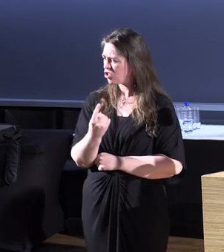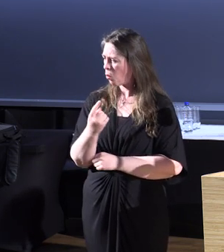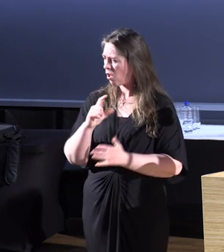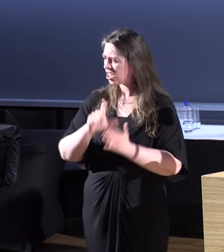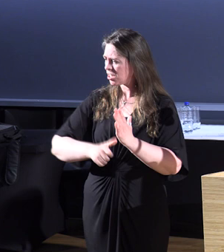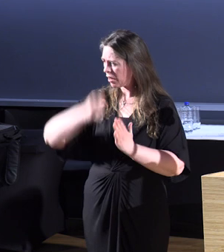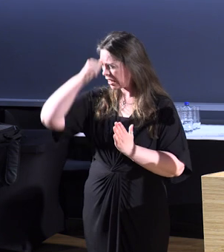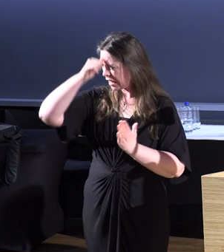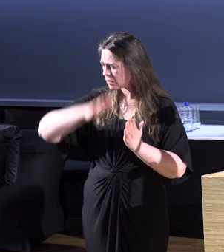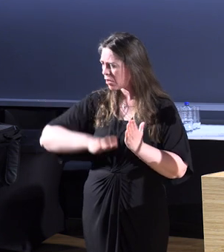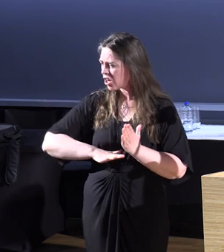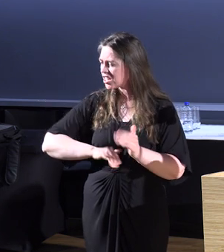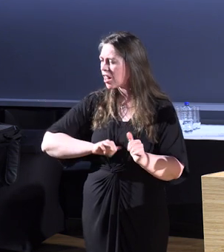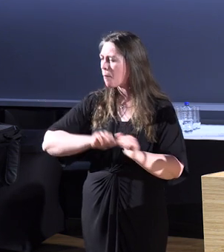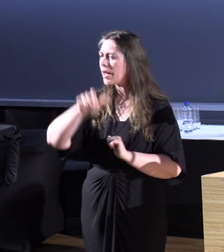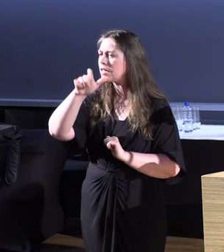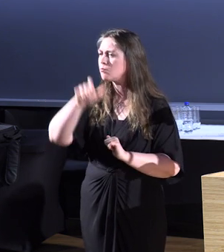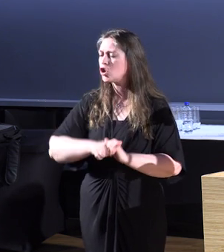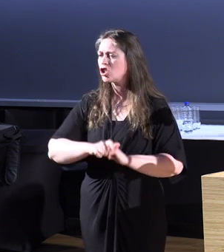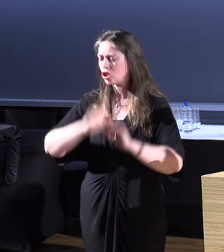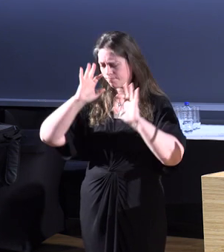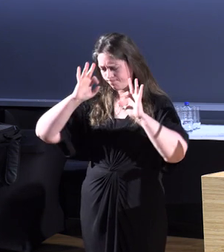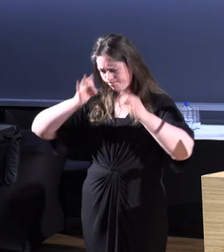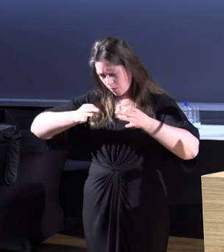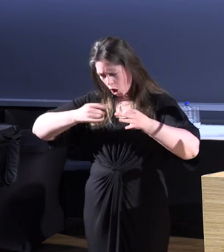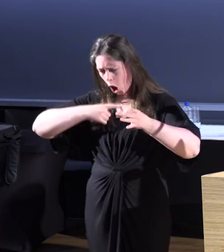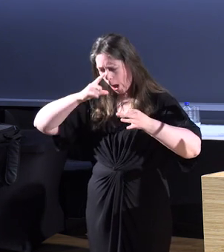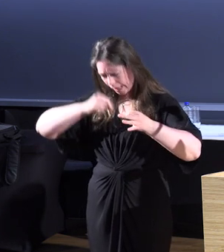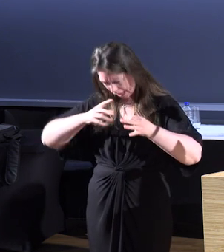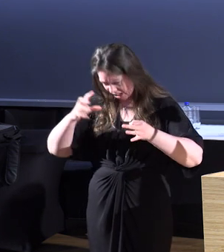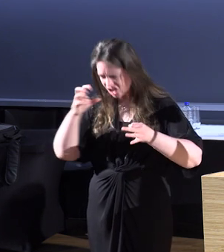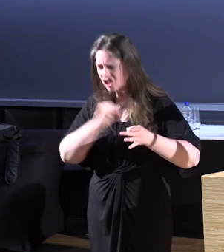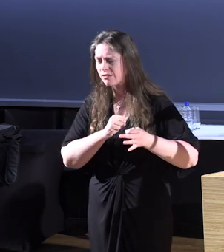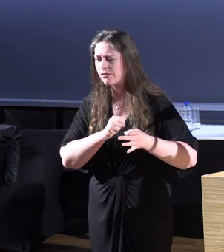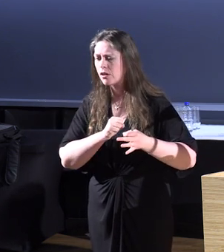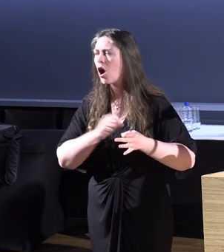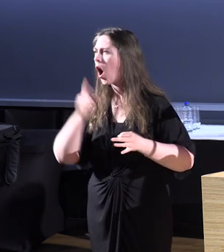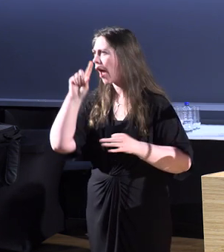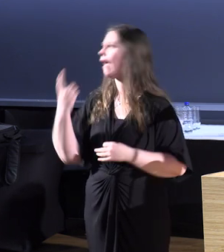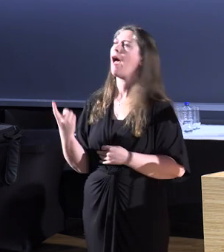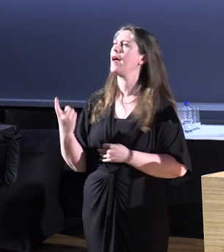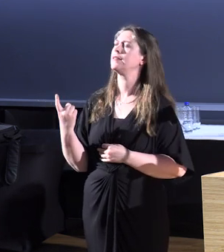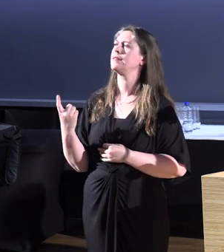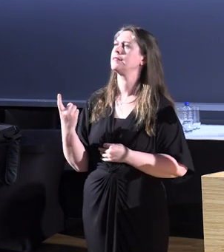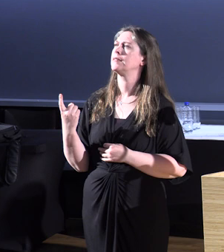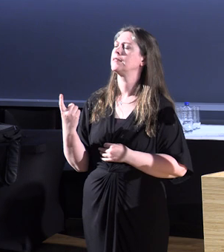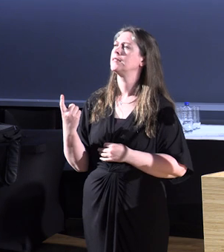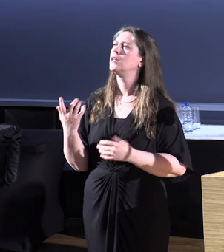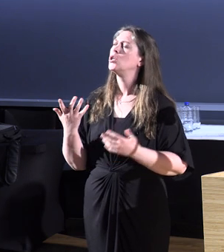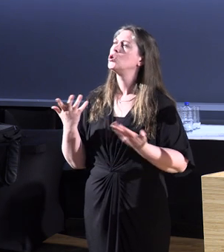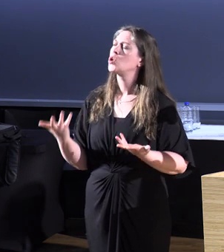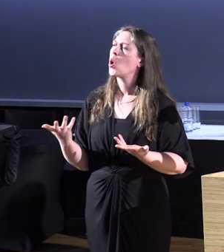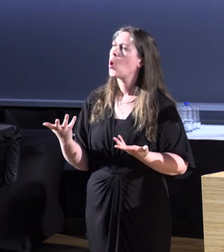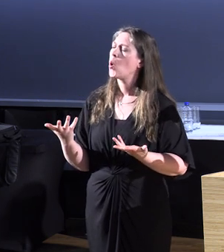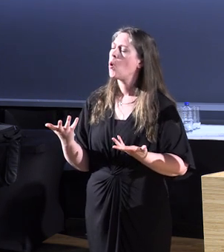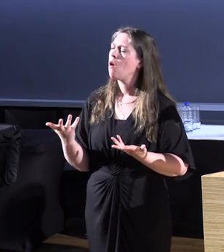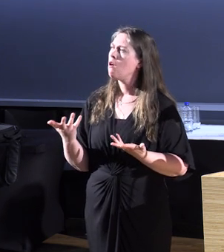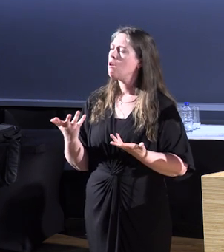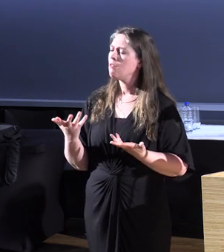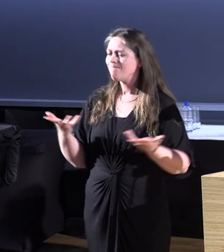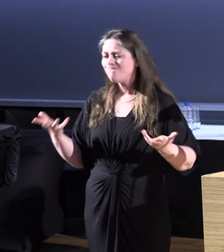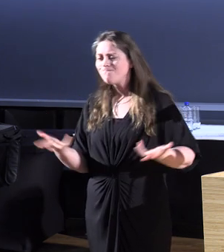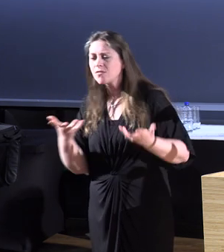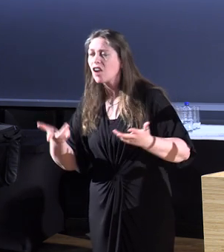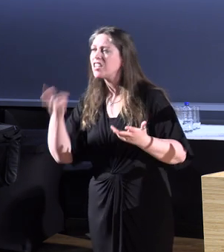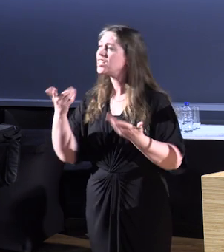is the best judge of what their body can and cannot do. And so, it's about encouraging teachers to